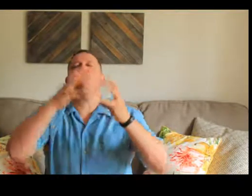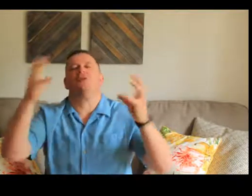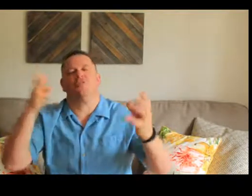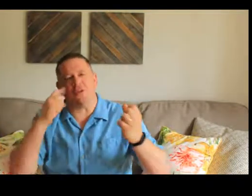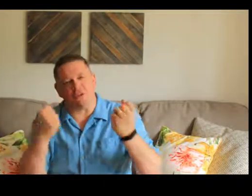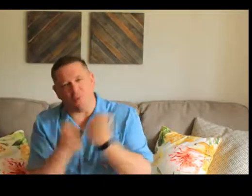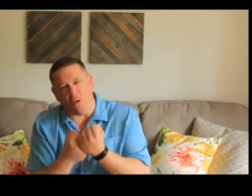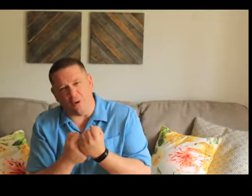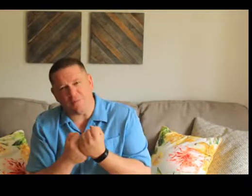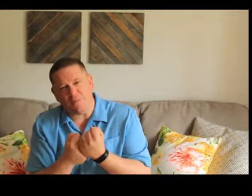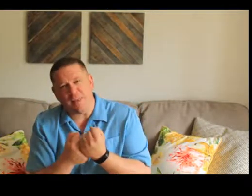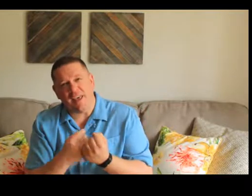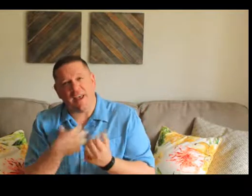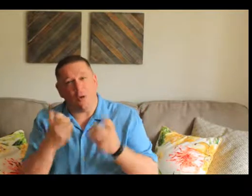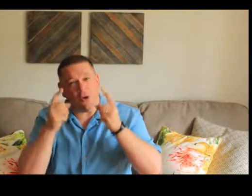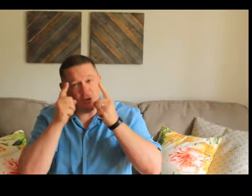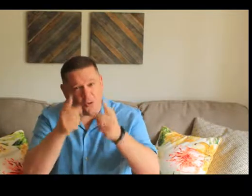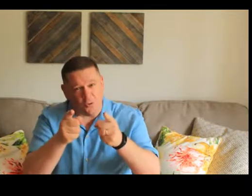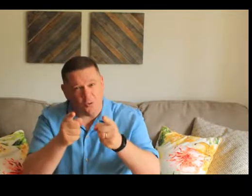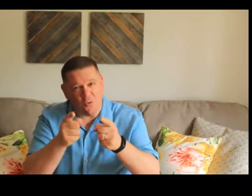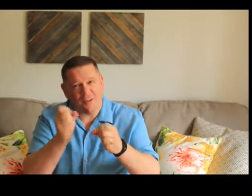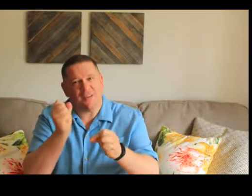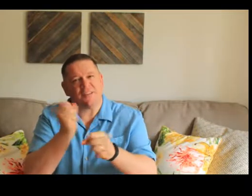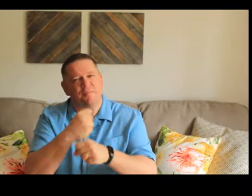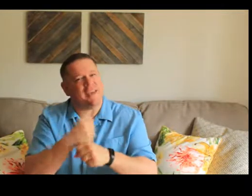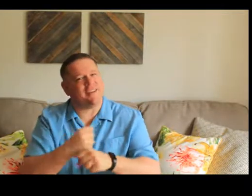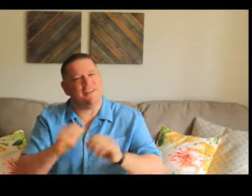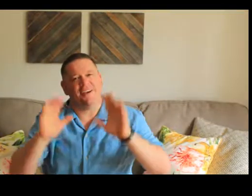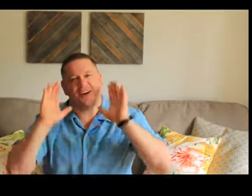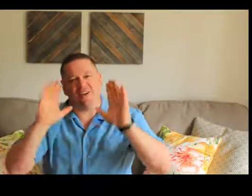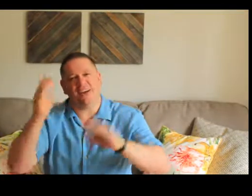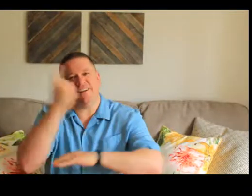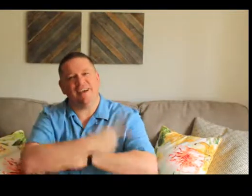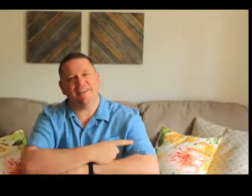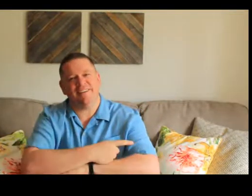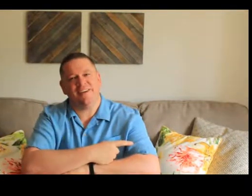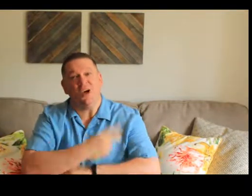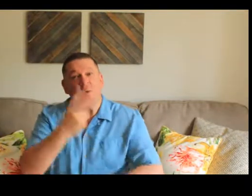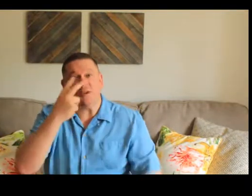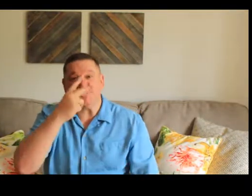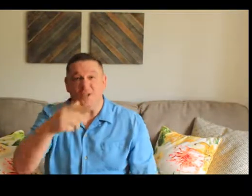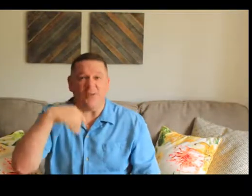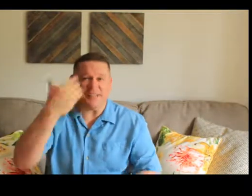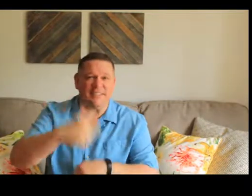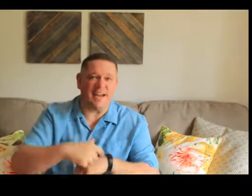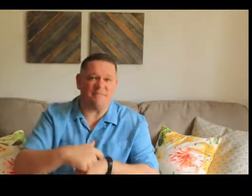much for your support. And I want you to make it a great day. We'll see you next time.